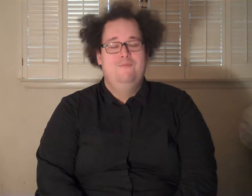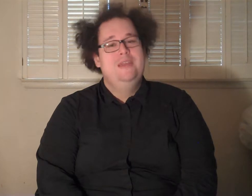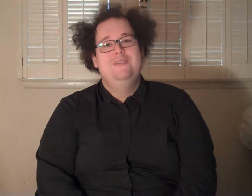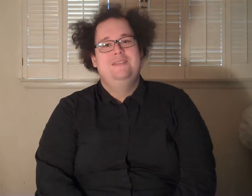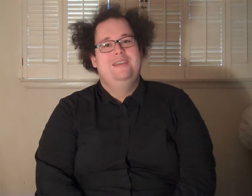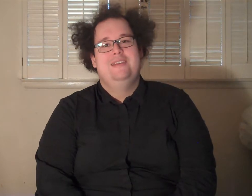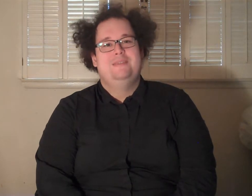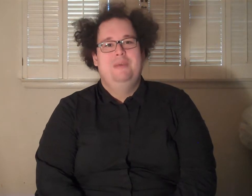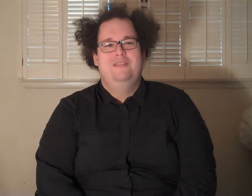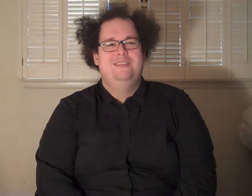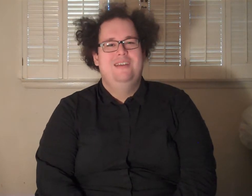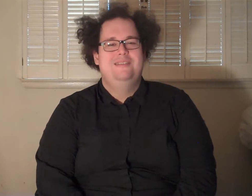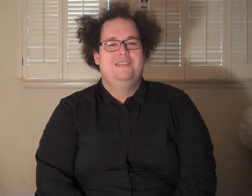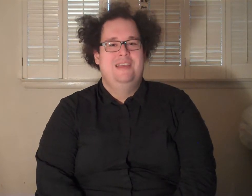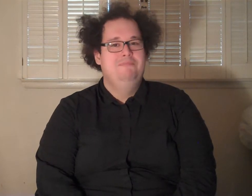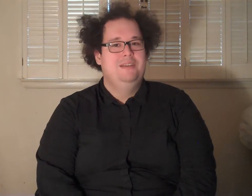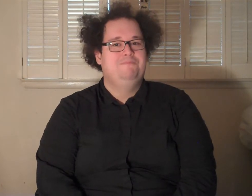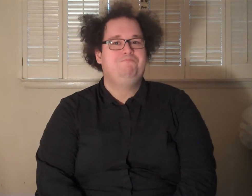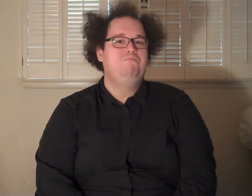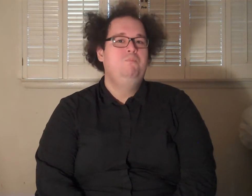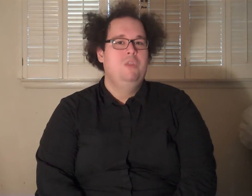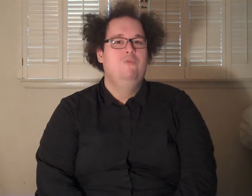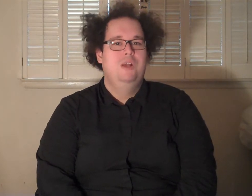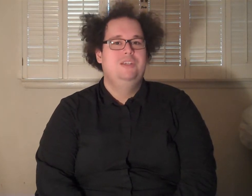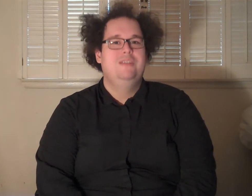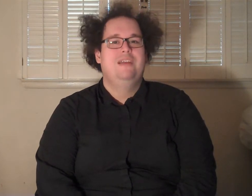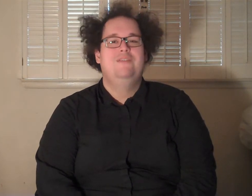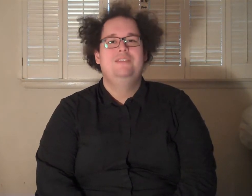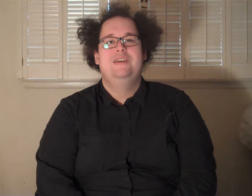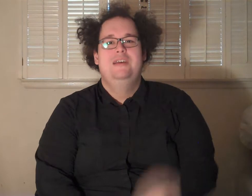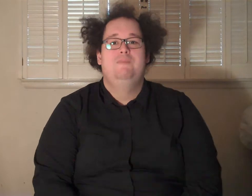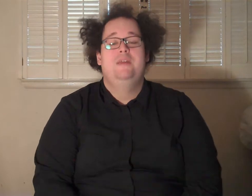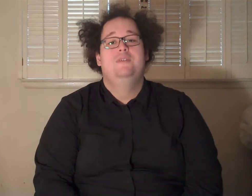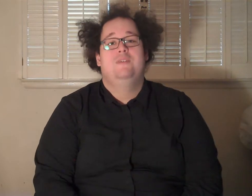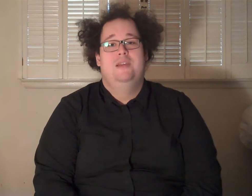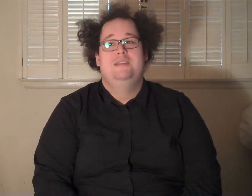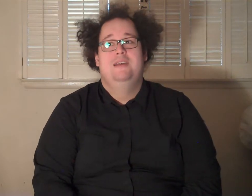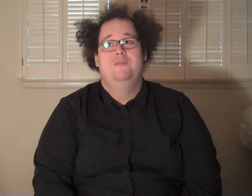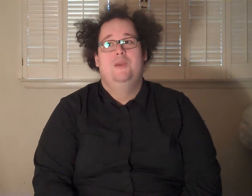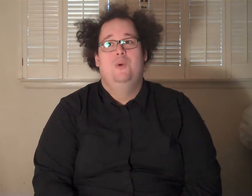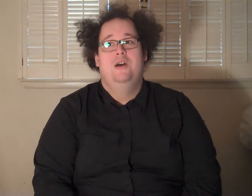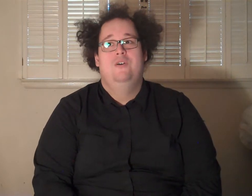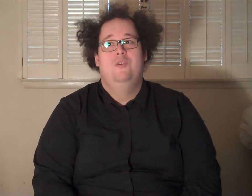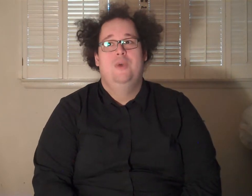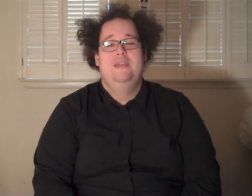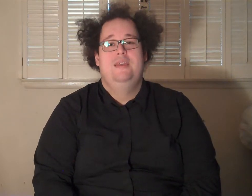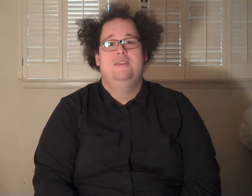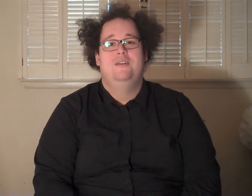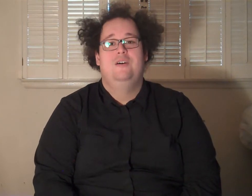mean, I wasn't like, I was kind of skeptic watching it, like going into it. But it was crazy. I was like, wow. The way they did the